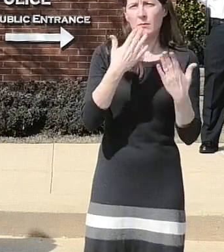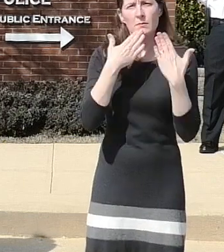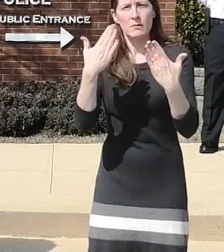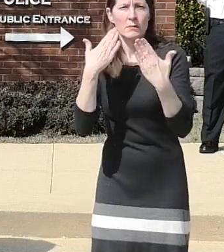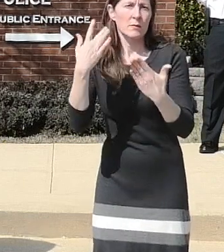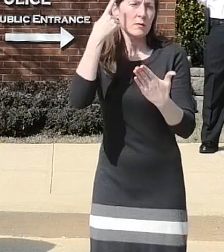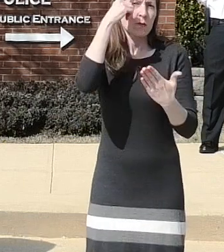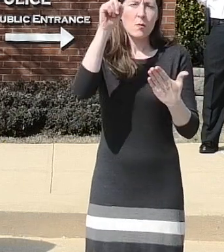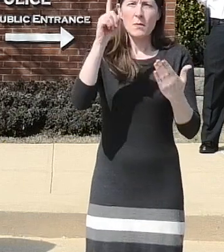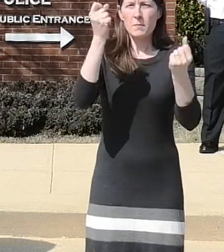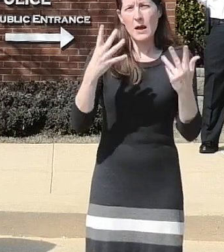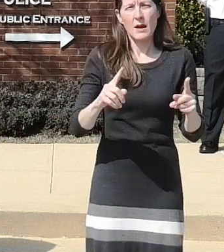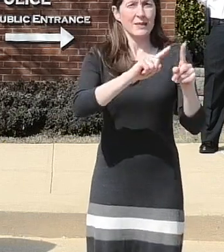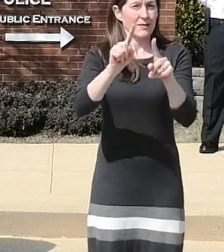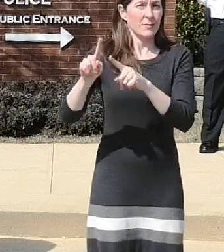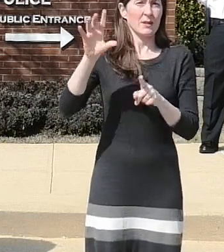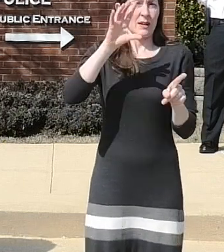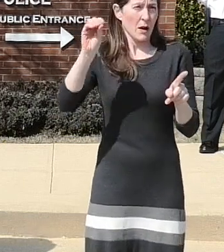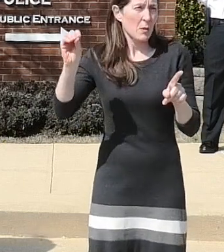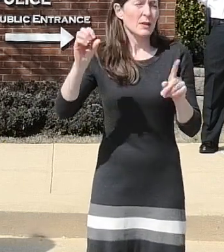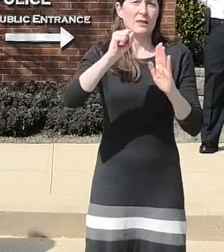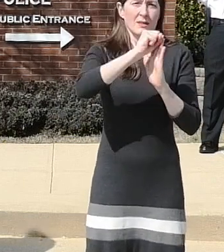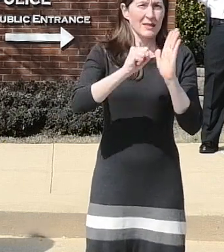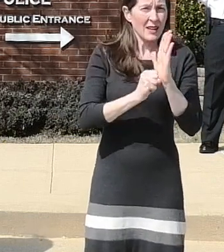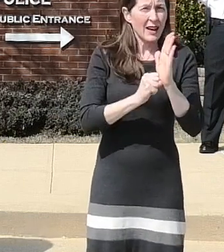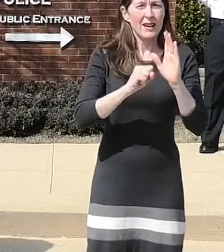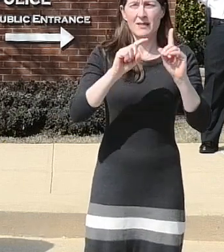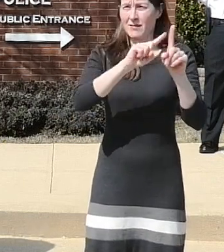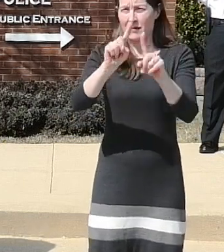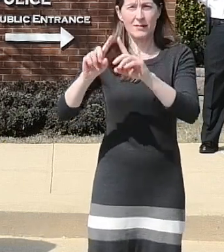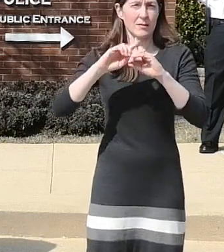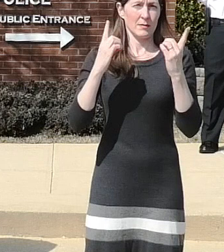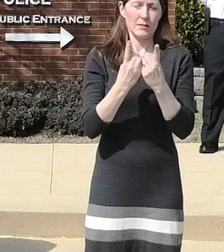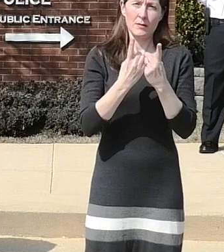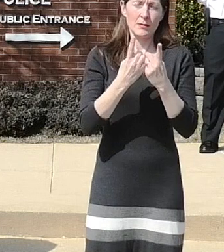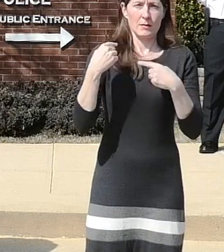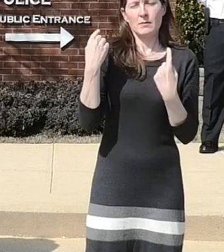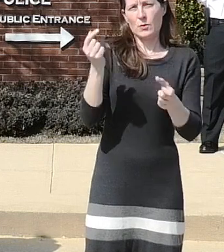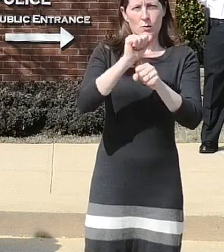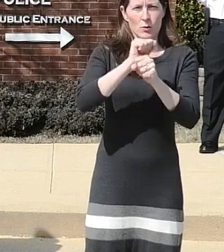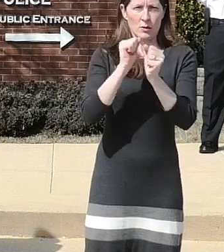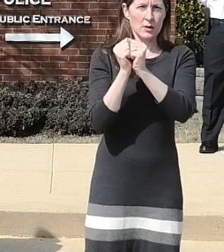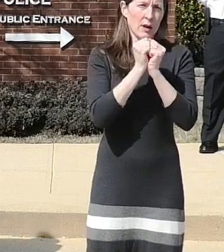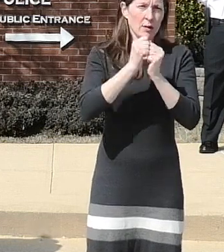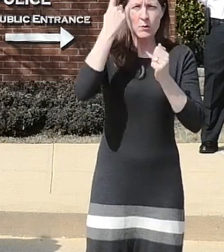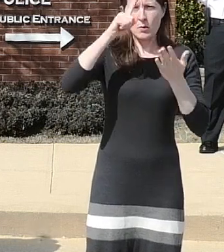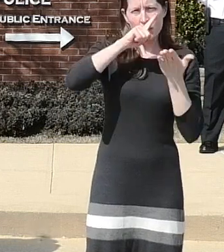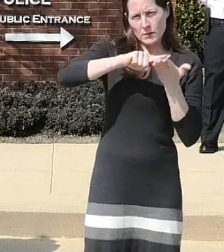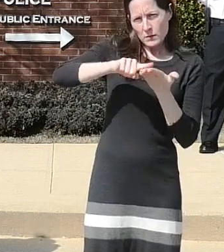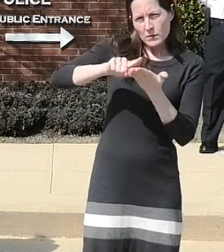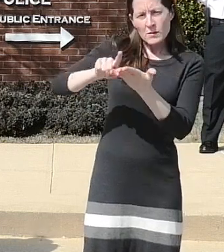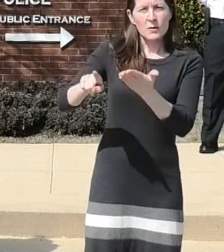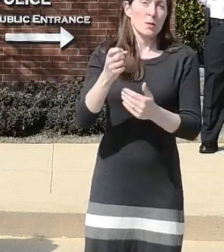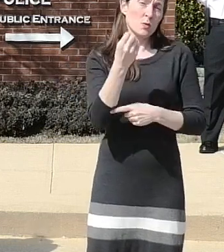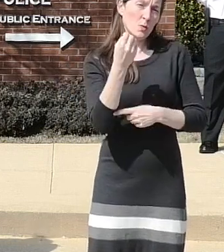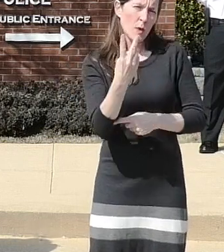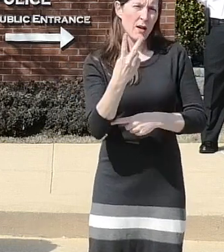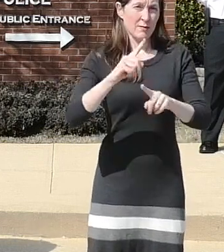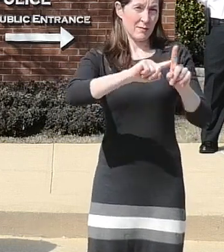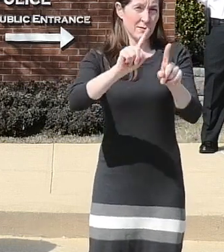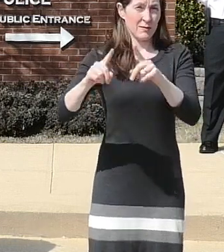and state authorities who work together on this investigation of 12 fires